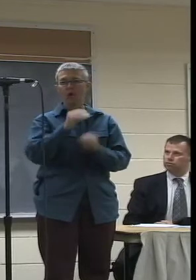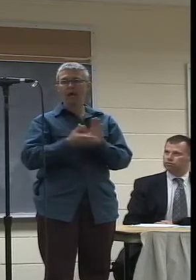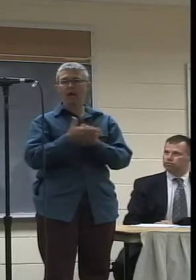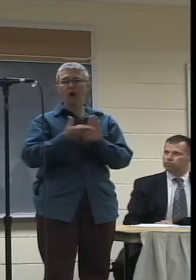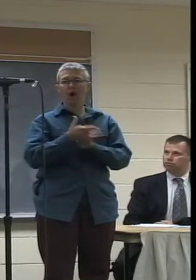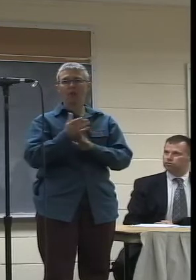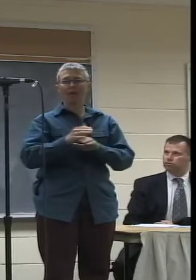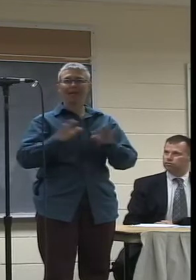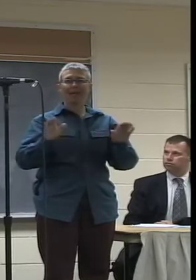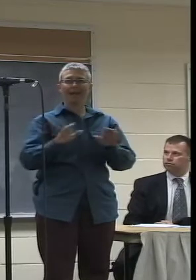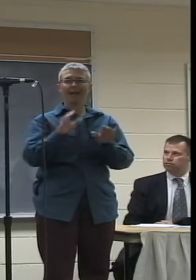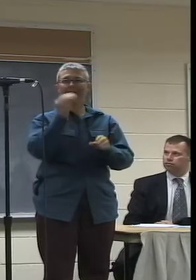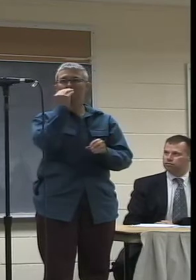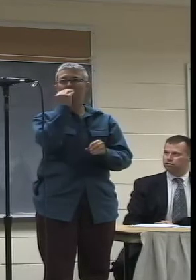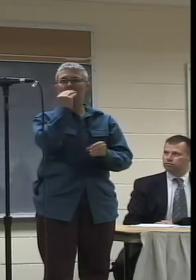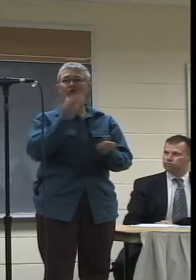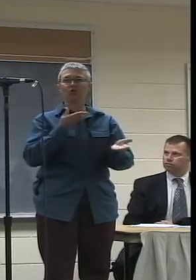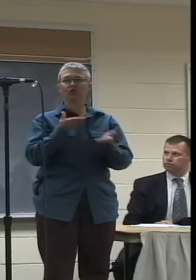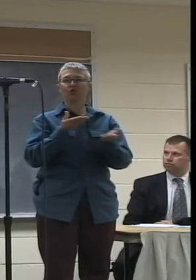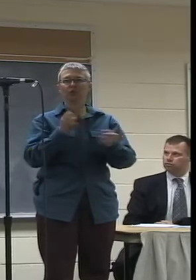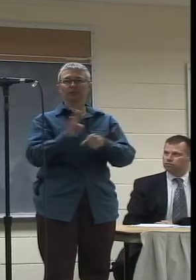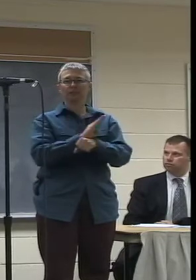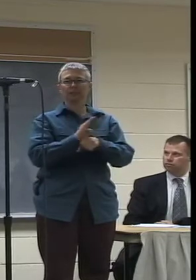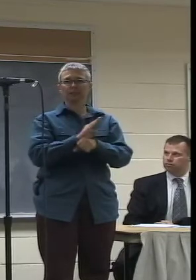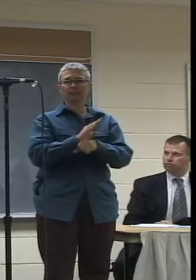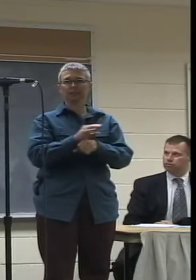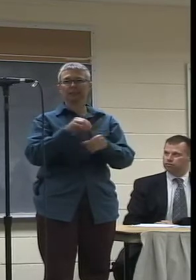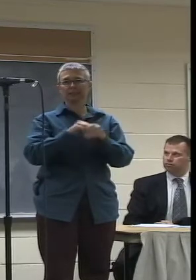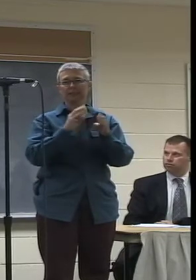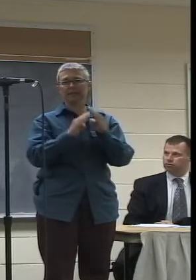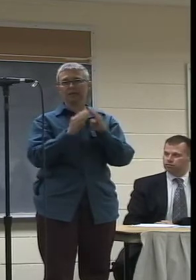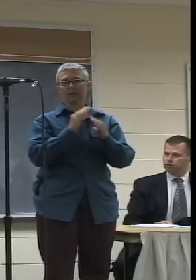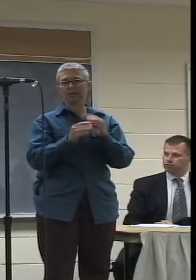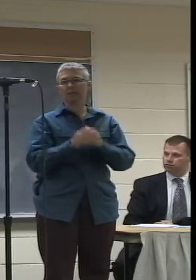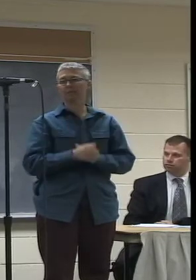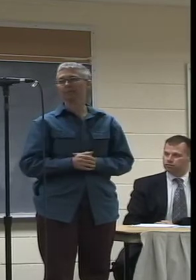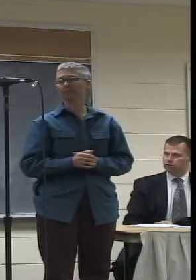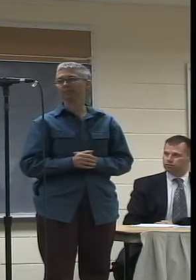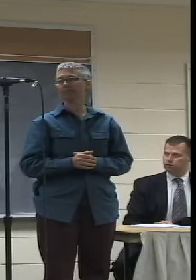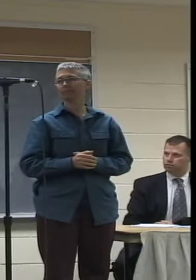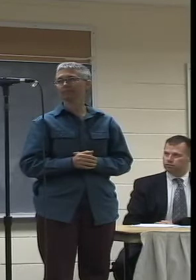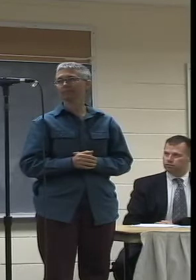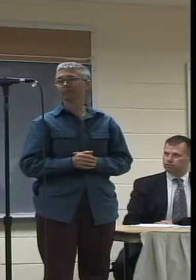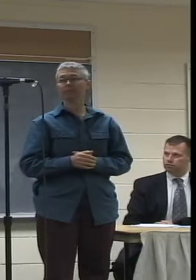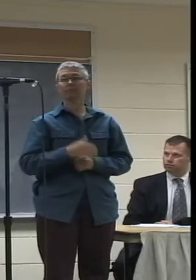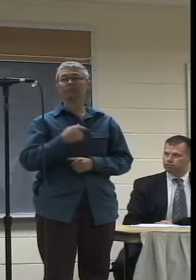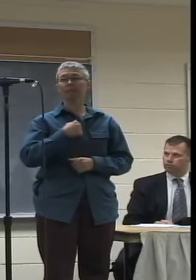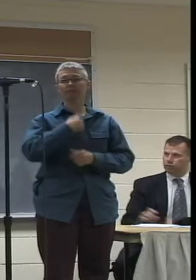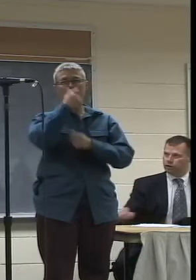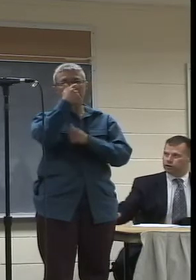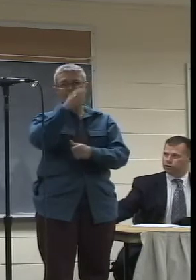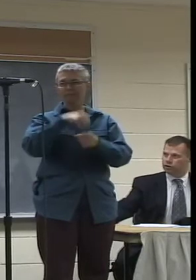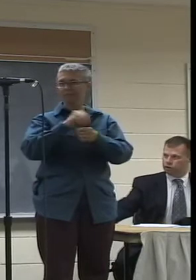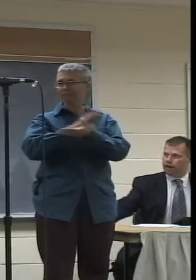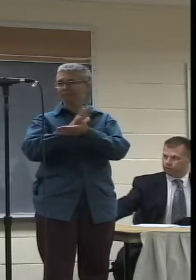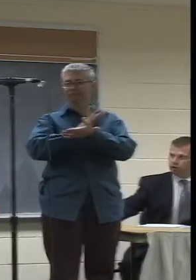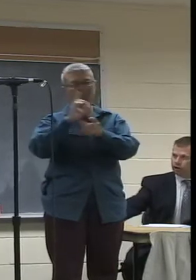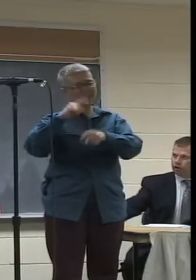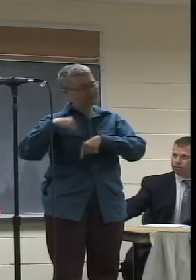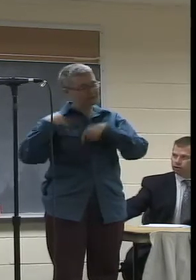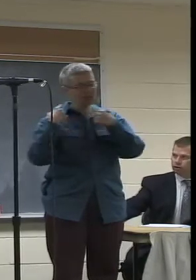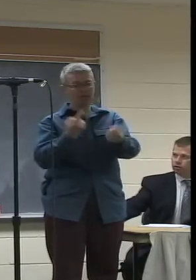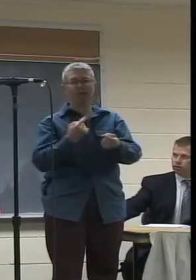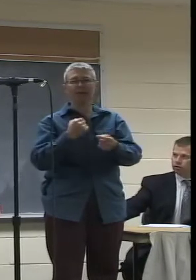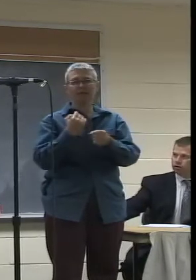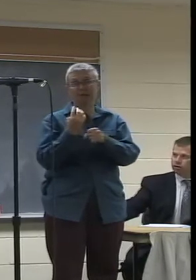active food service business downtown. I've had an interest in movie making for a long time. And about four